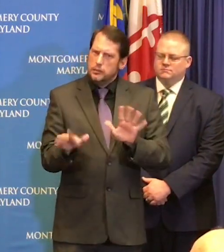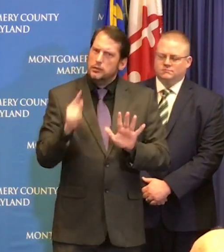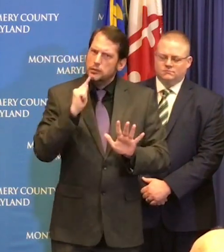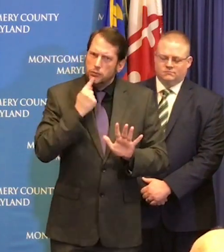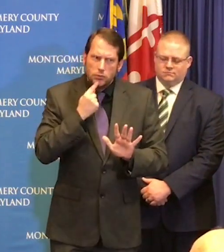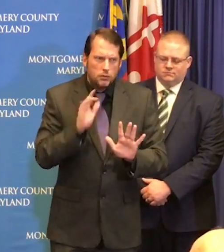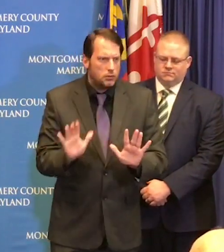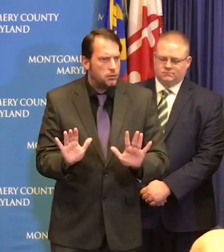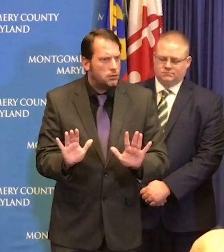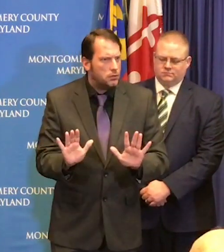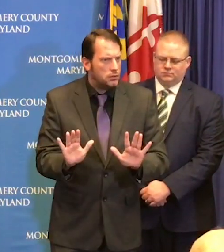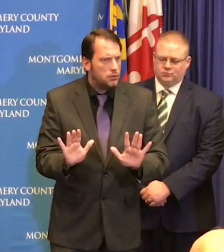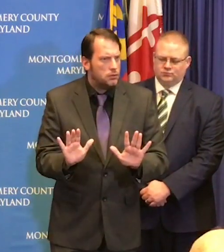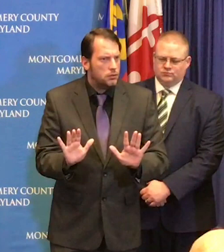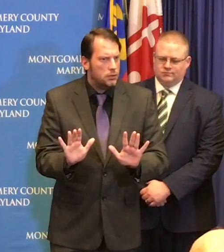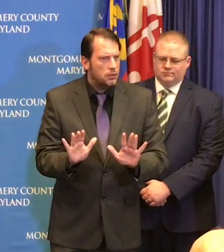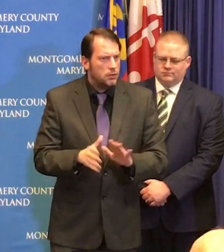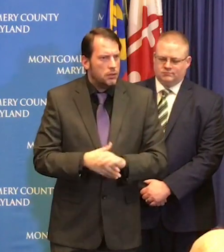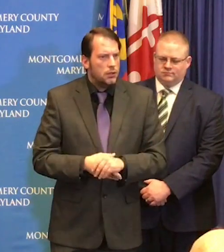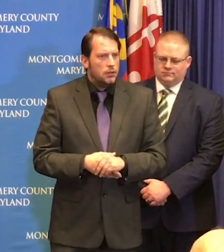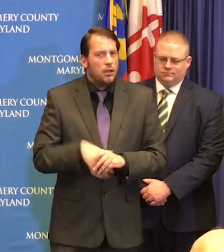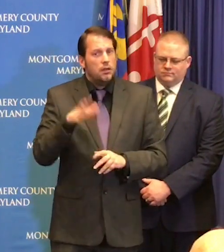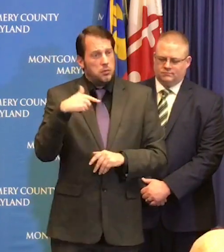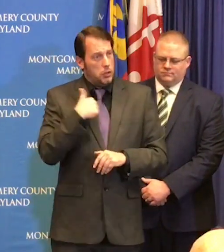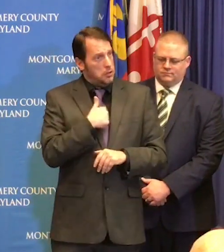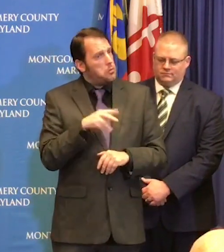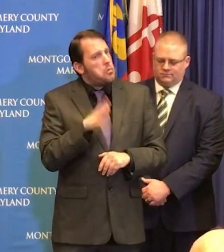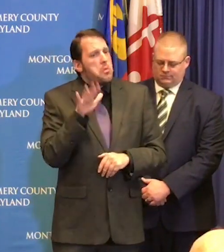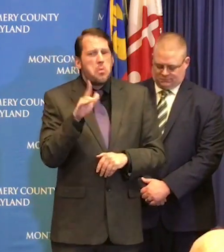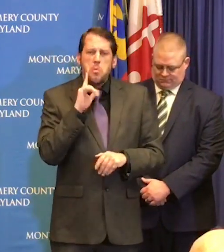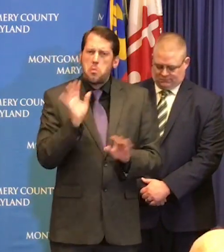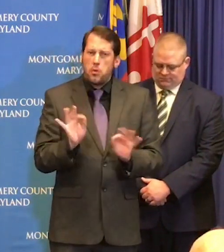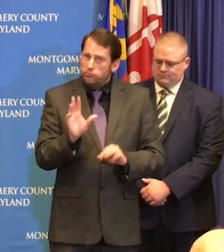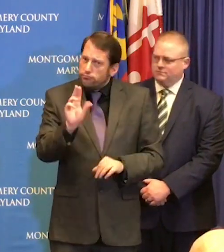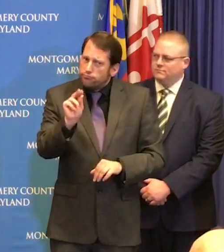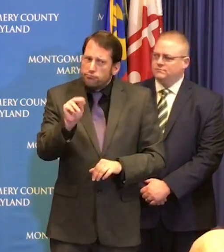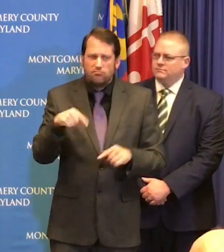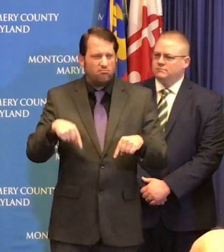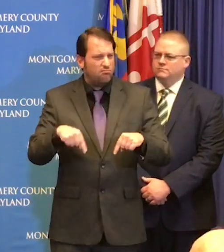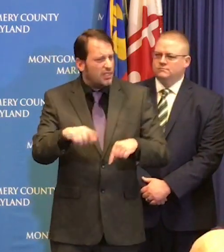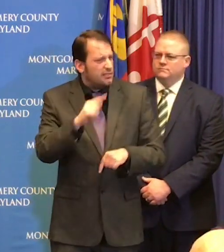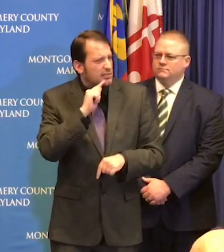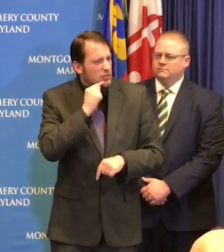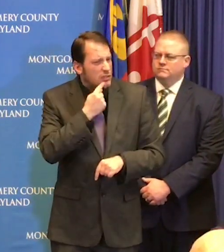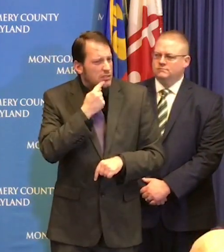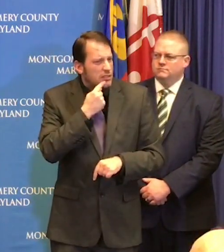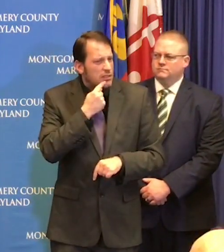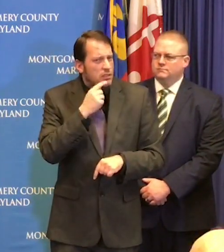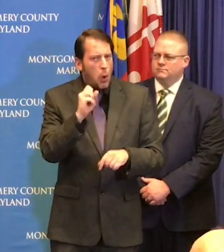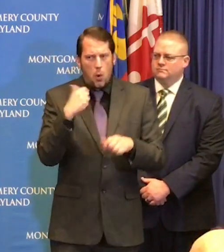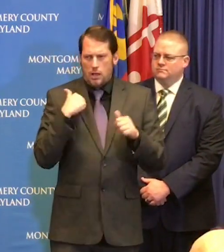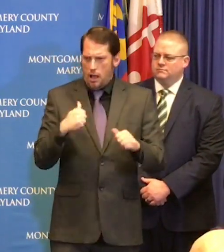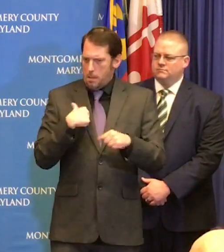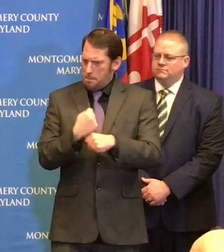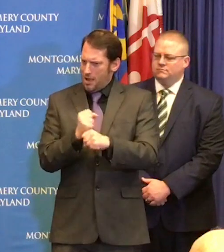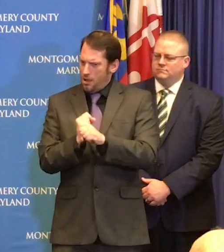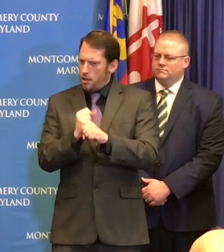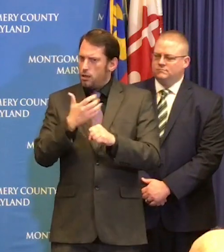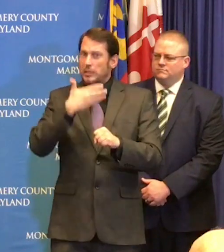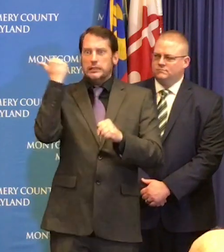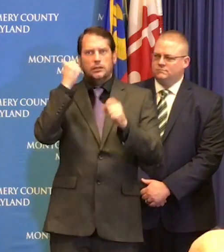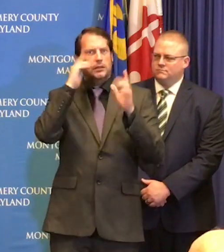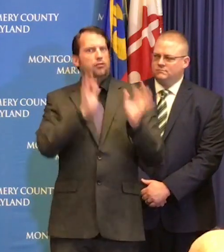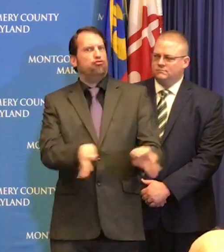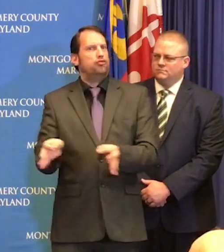and we're going to continue to talk about them and make the best decisions we can make. I'm going to discuss some of the immediate